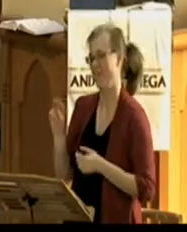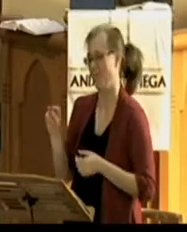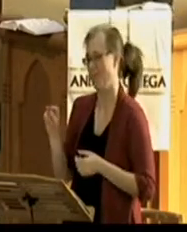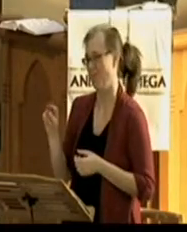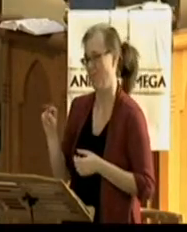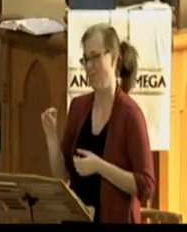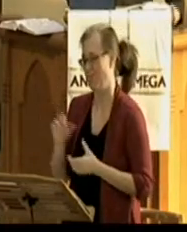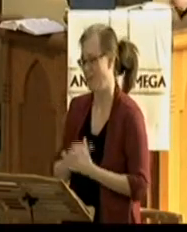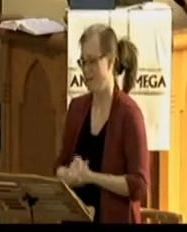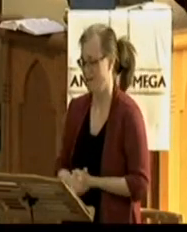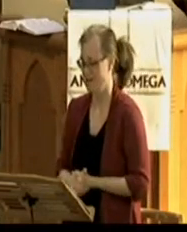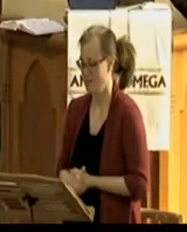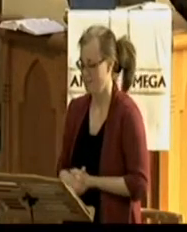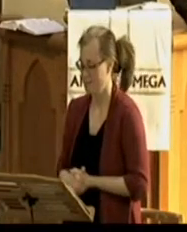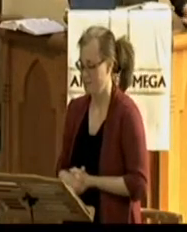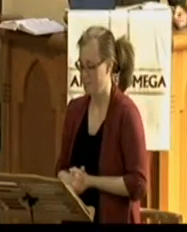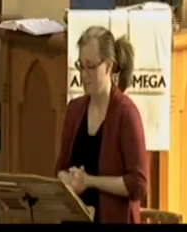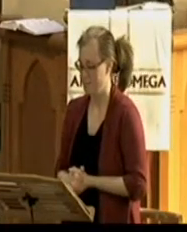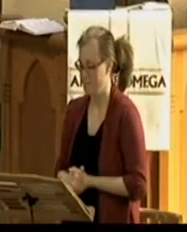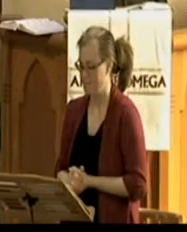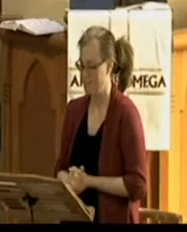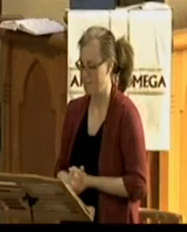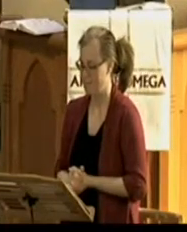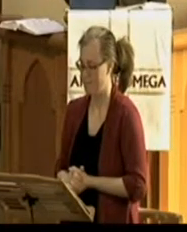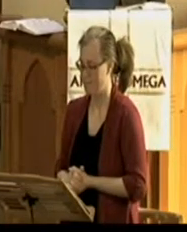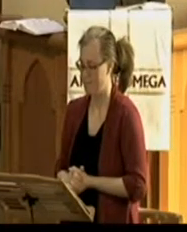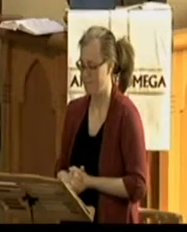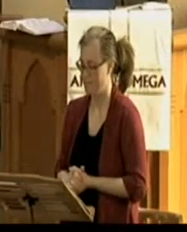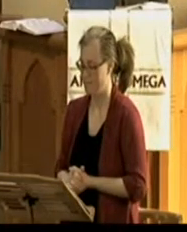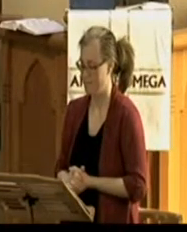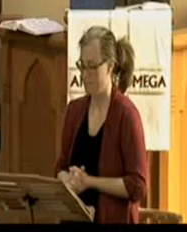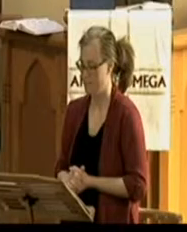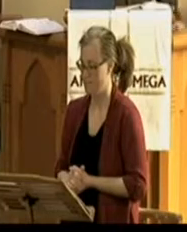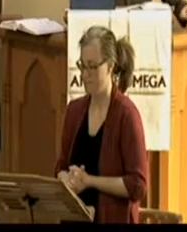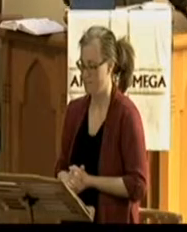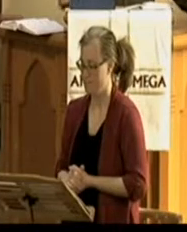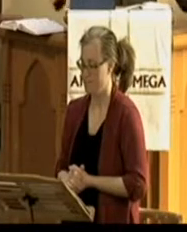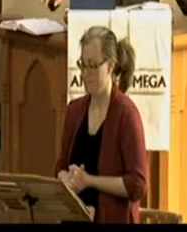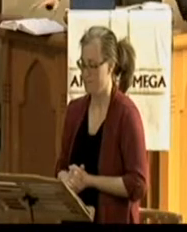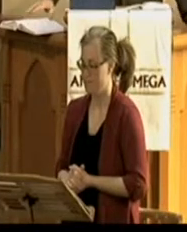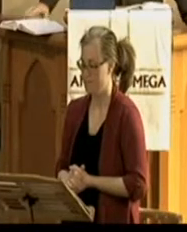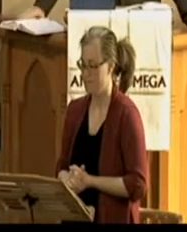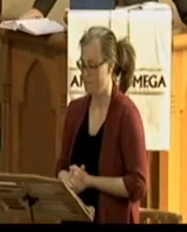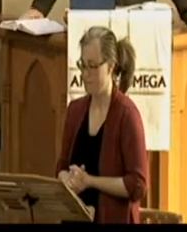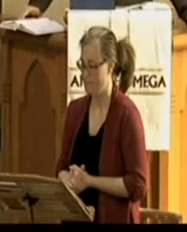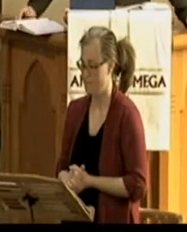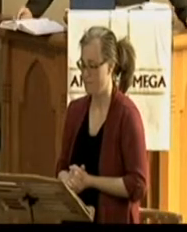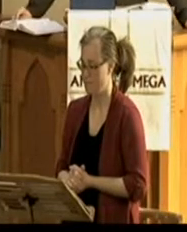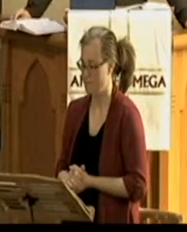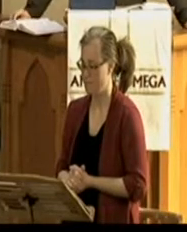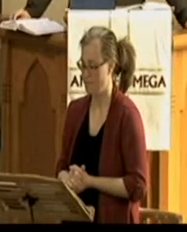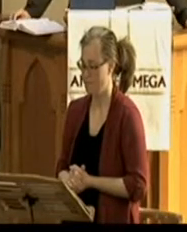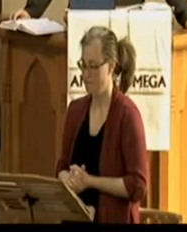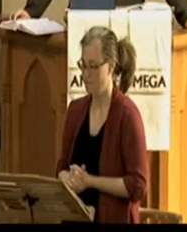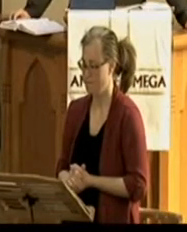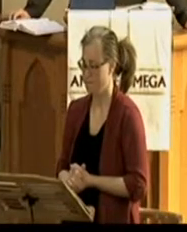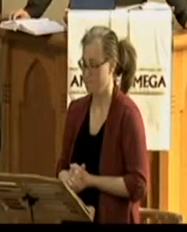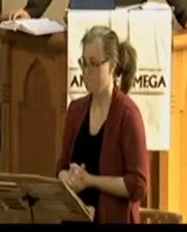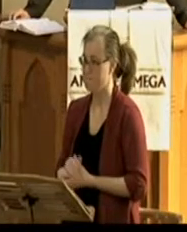may have life in his name. As John says here. Yet the enemy of our souls doesn't want us to look at God's word. He